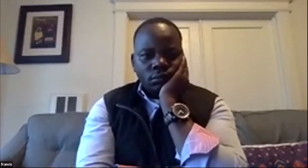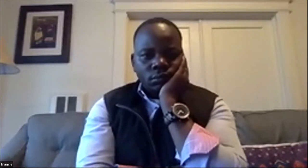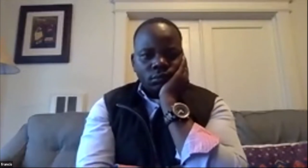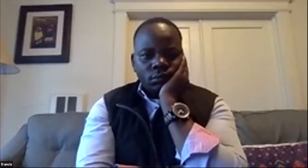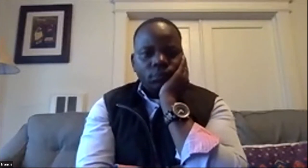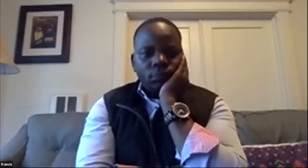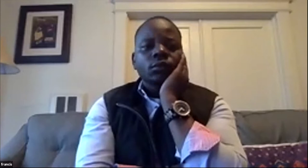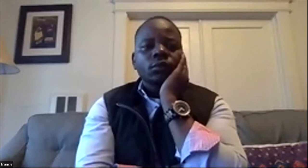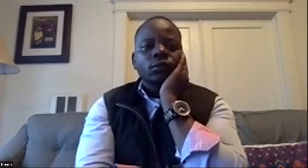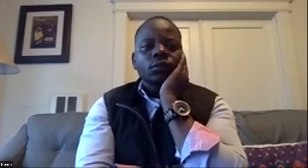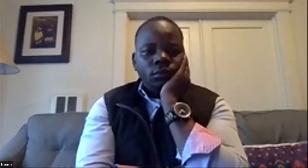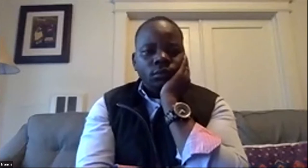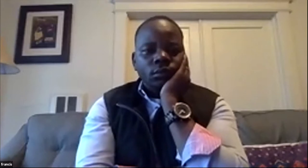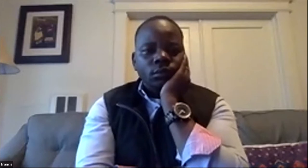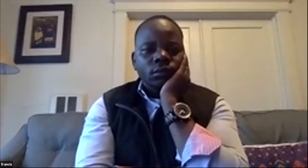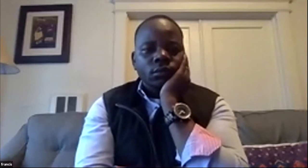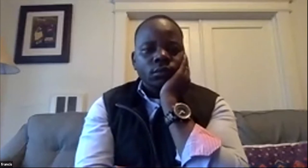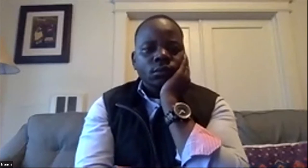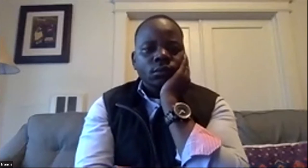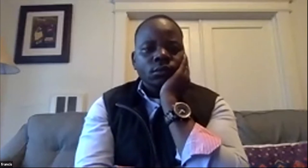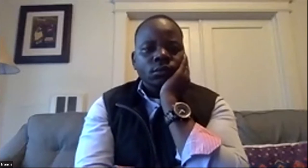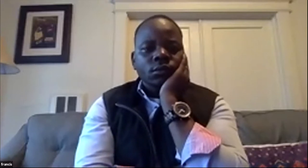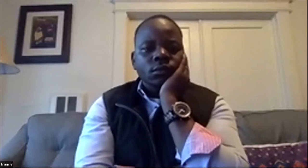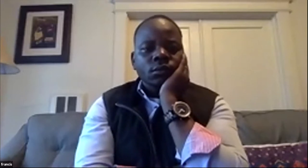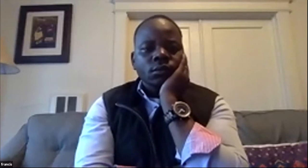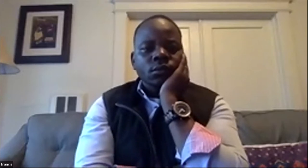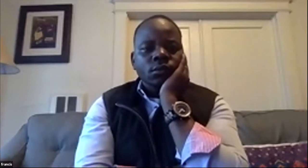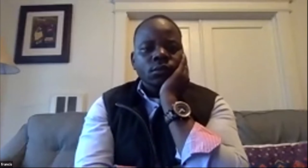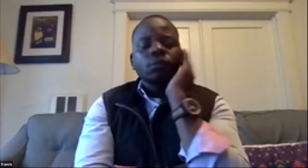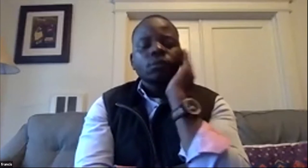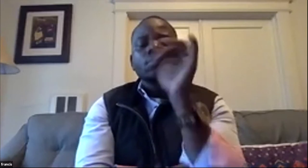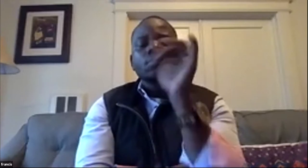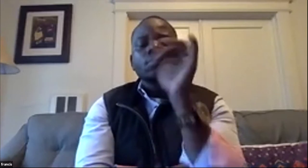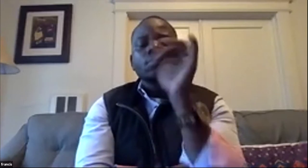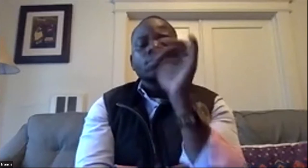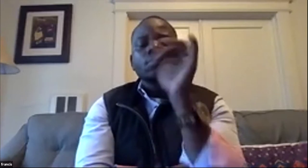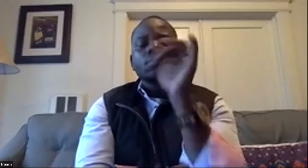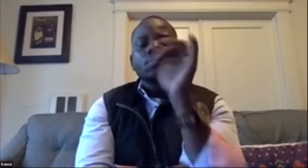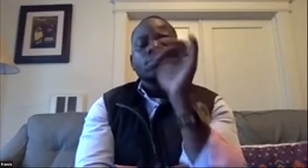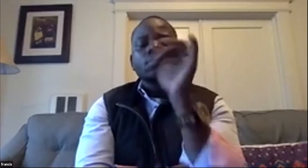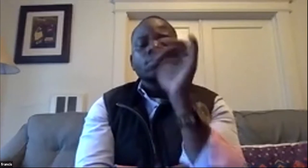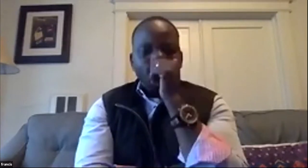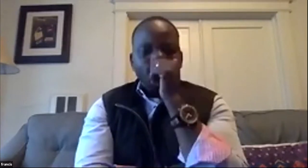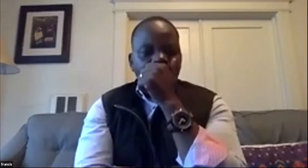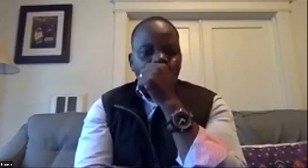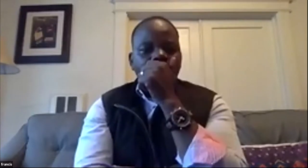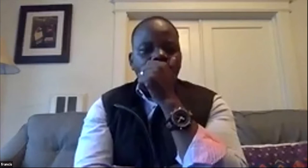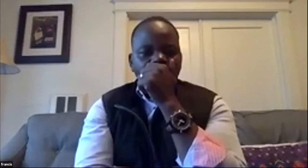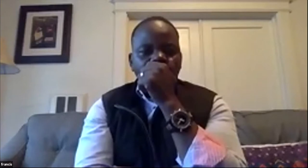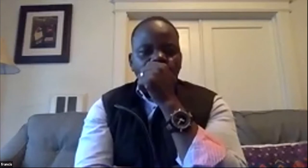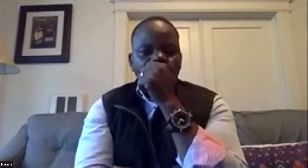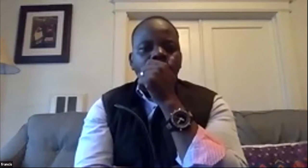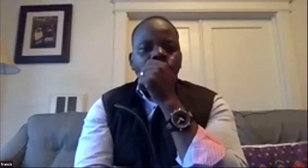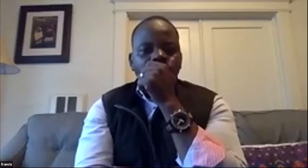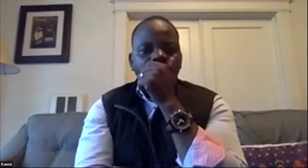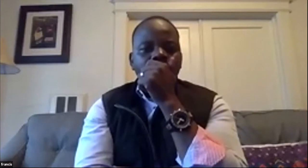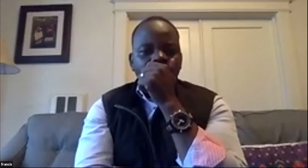amazingly better home life with these young boys were being more integrated more participatory in their